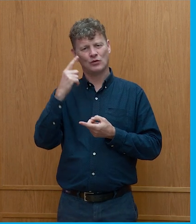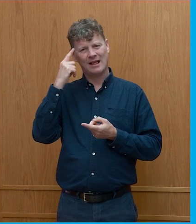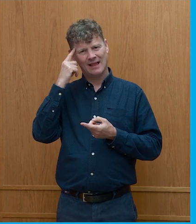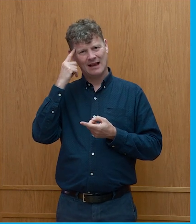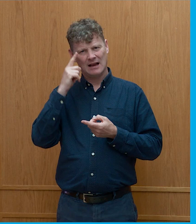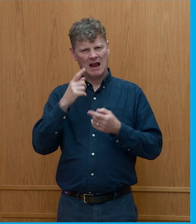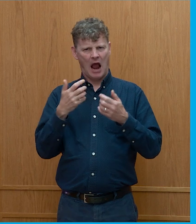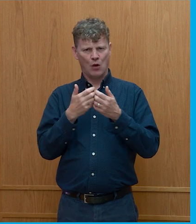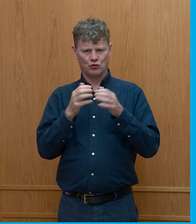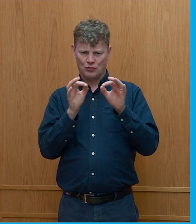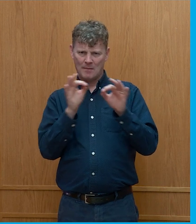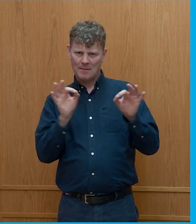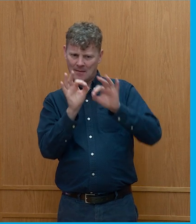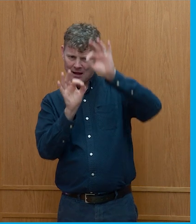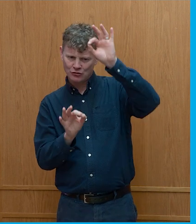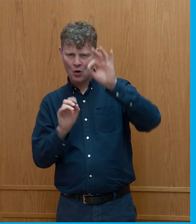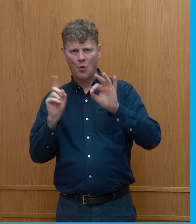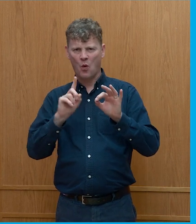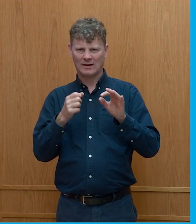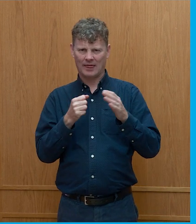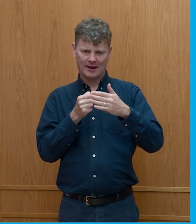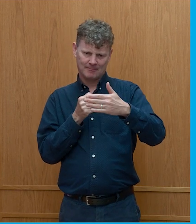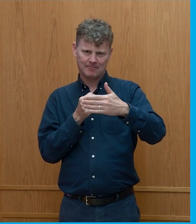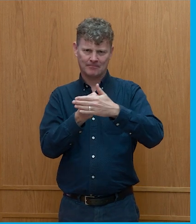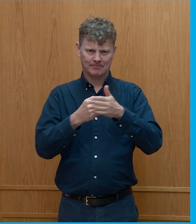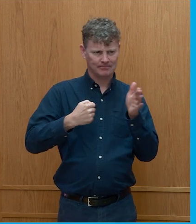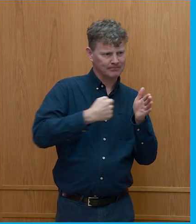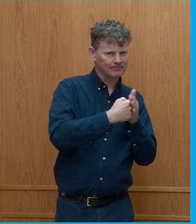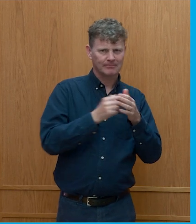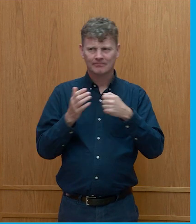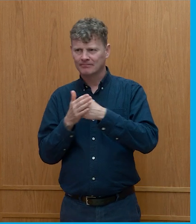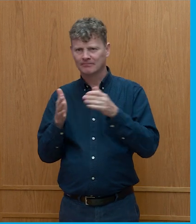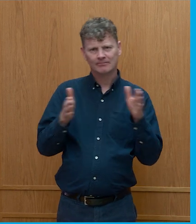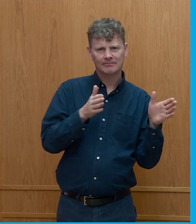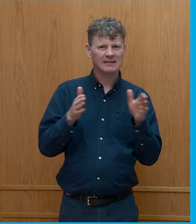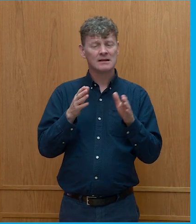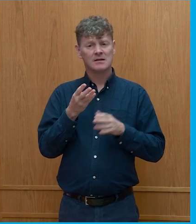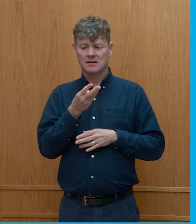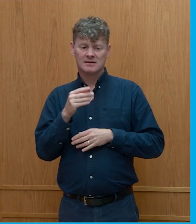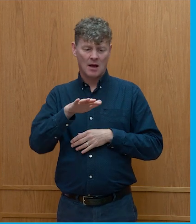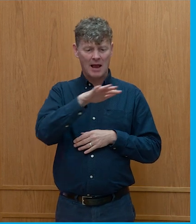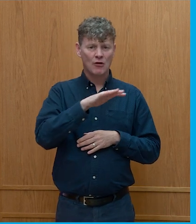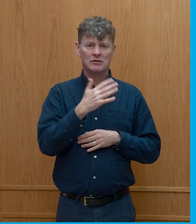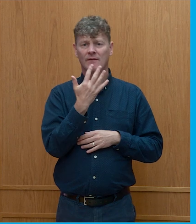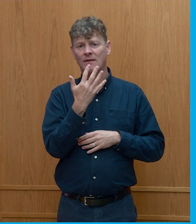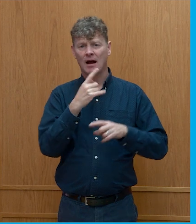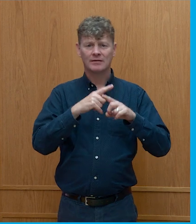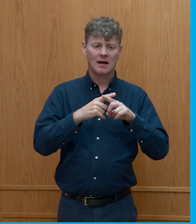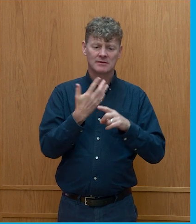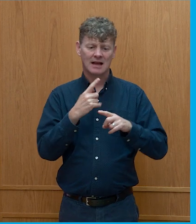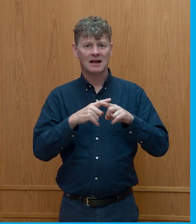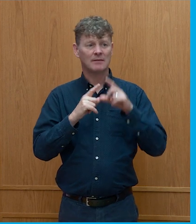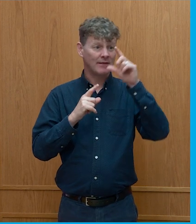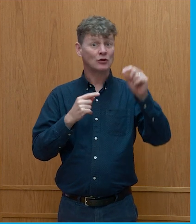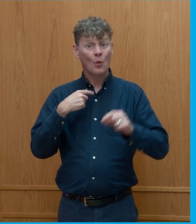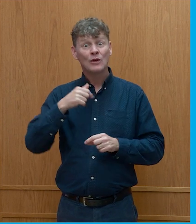measurements the parameters in which we're operating. I guess one of the things in some areas I think we should be five ten times faster where we know the solution and